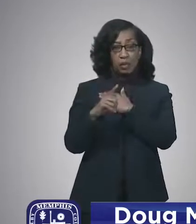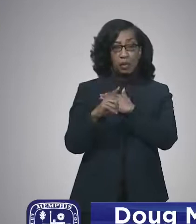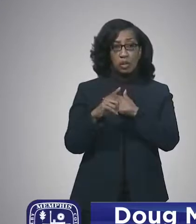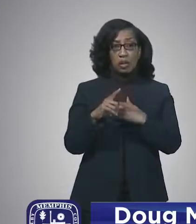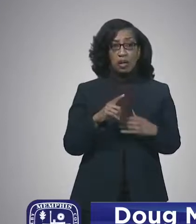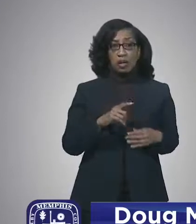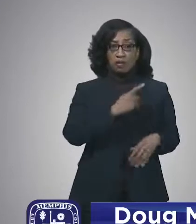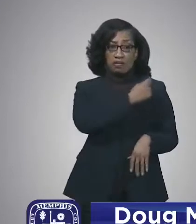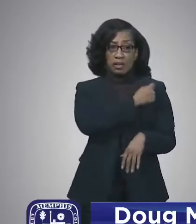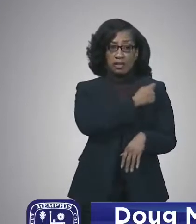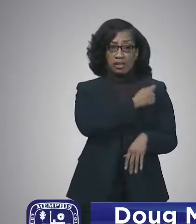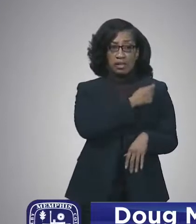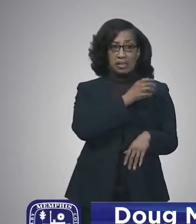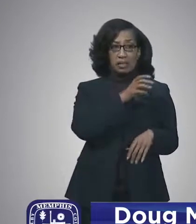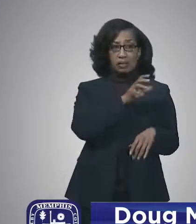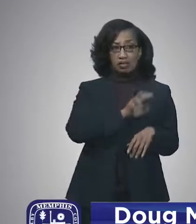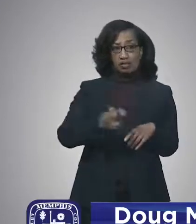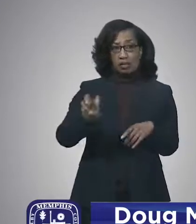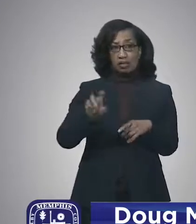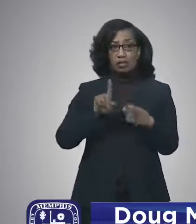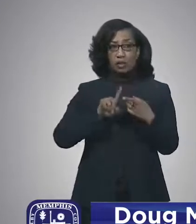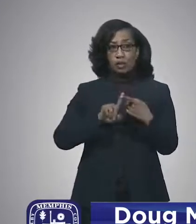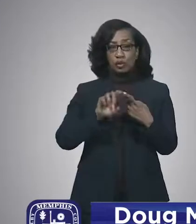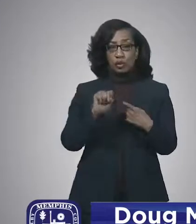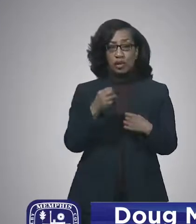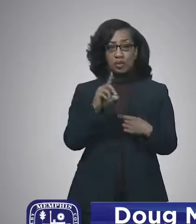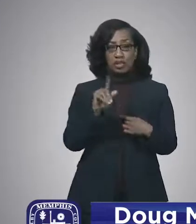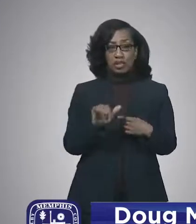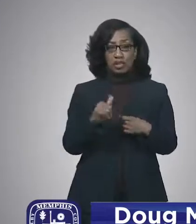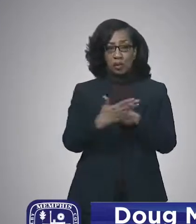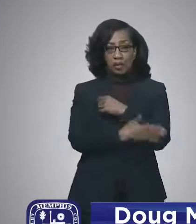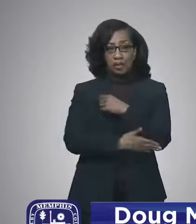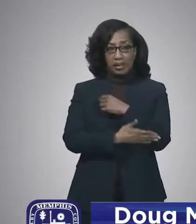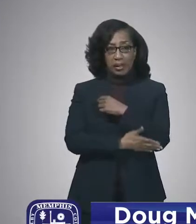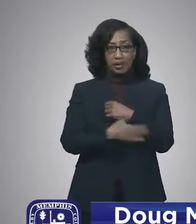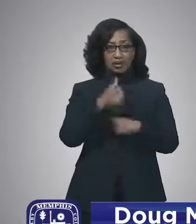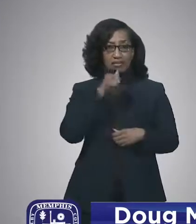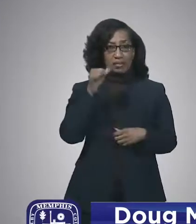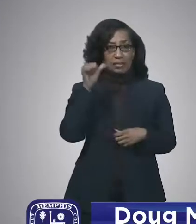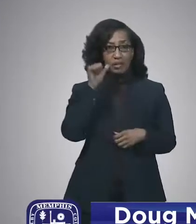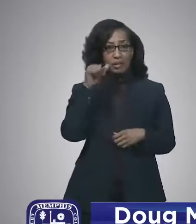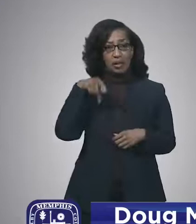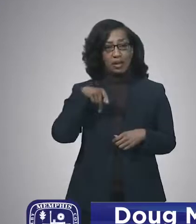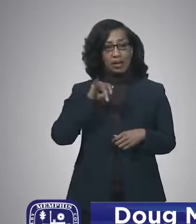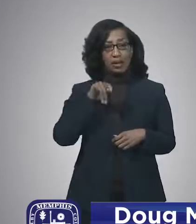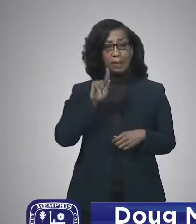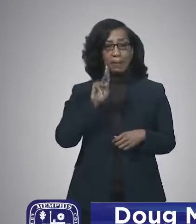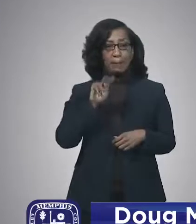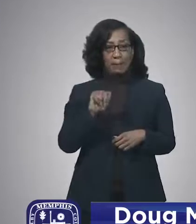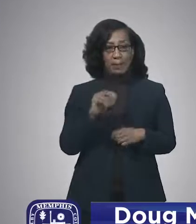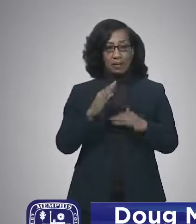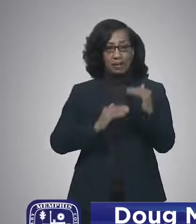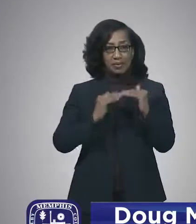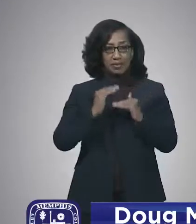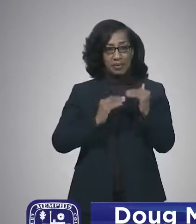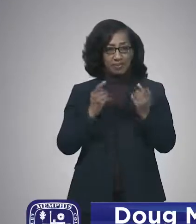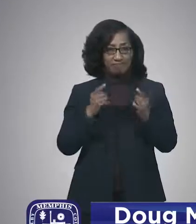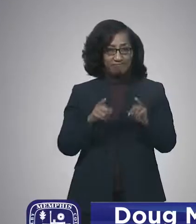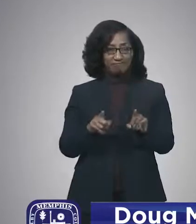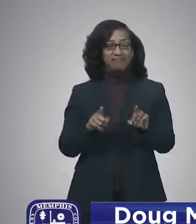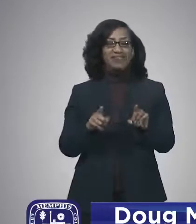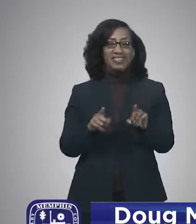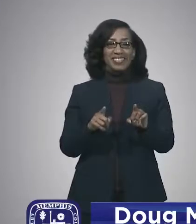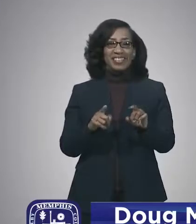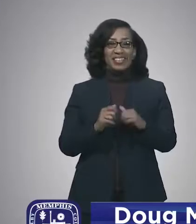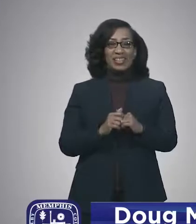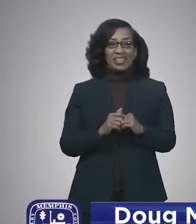Shelby County, and I'm pleased to report that that was a seamless transition yesterday at the Pipkin Building at the other public vaccination sites. And so I